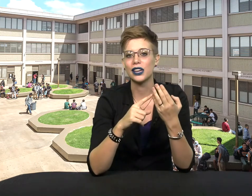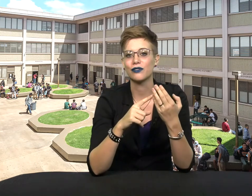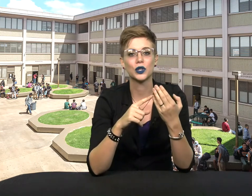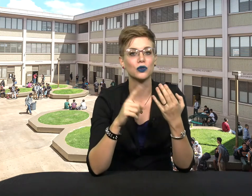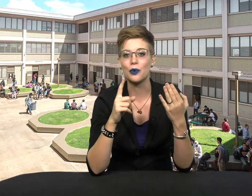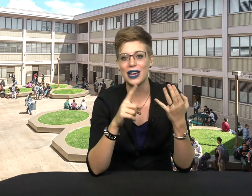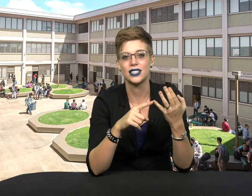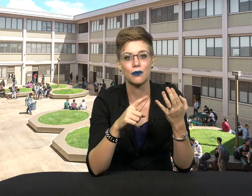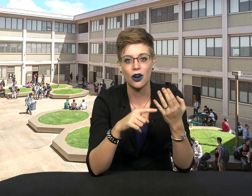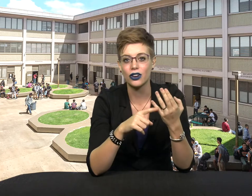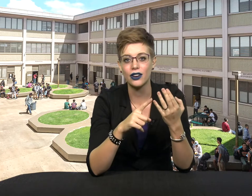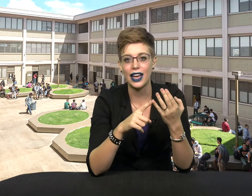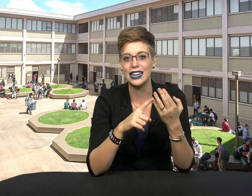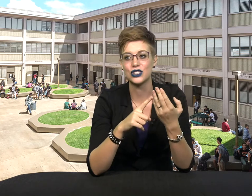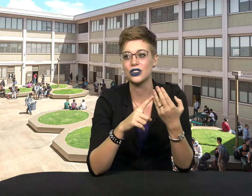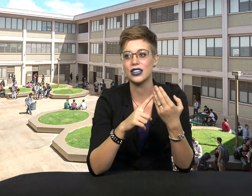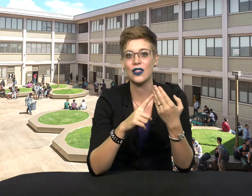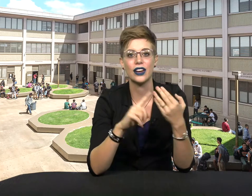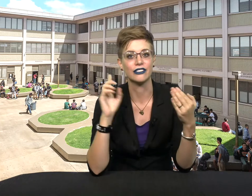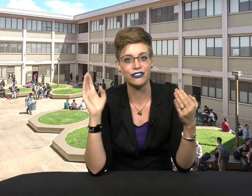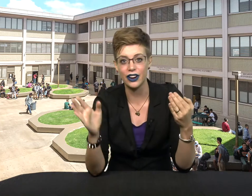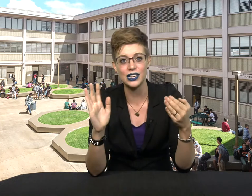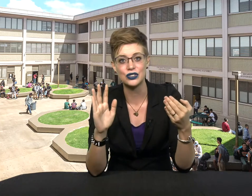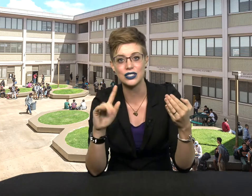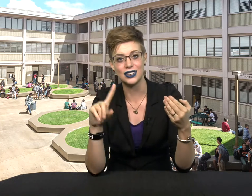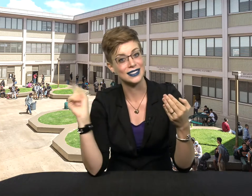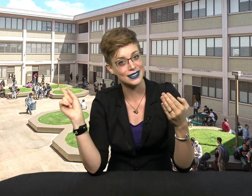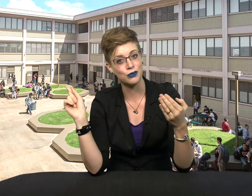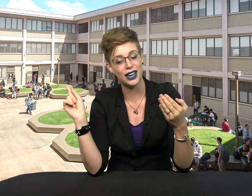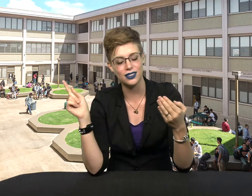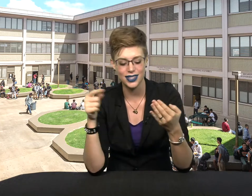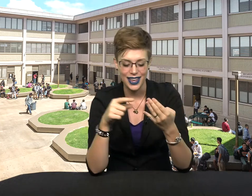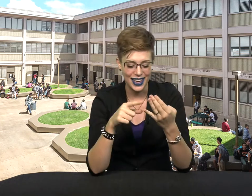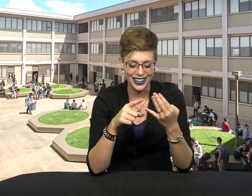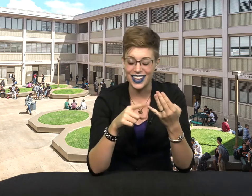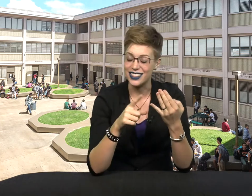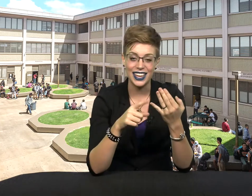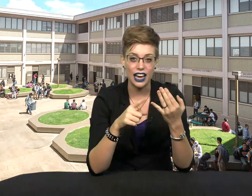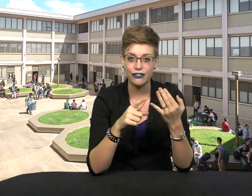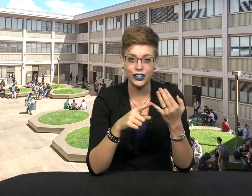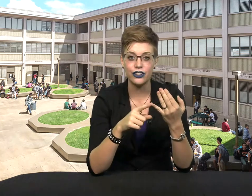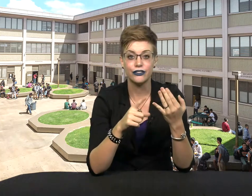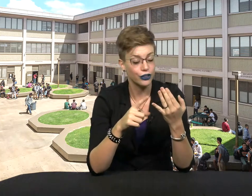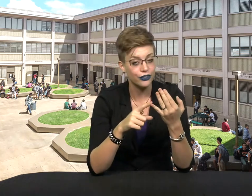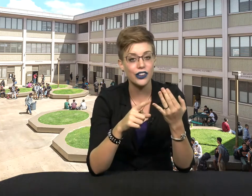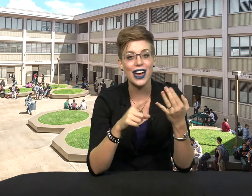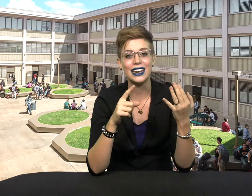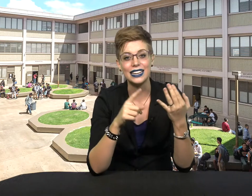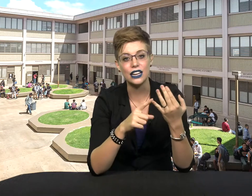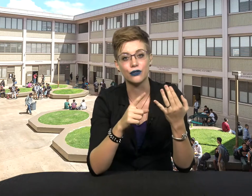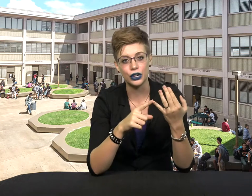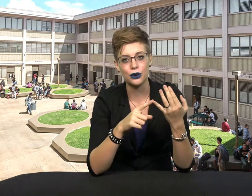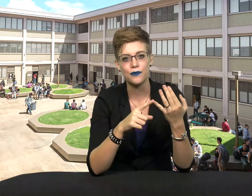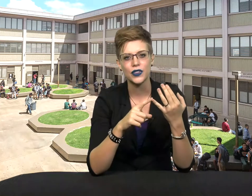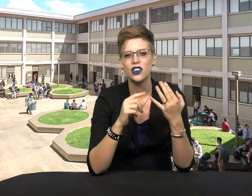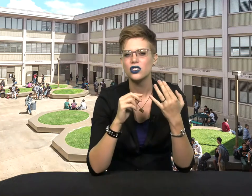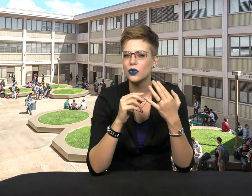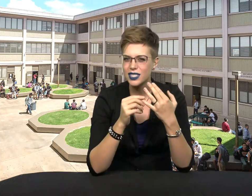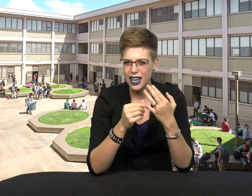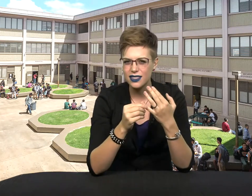for a romantic partner and it turns out they are very interested in someone else, again, they can't fulfill that need for you. So intensity